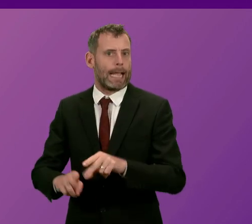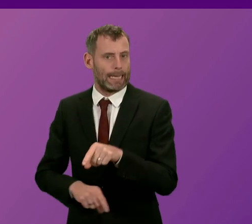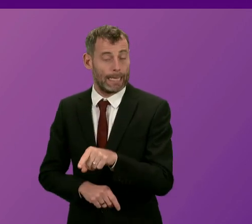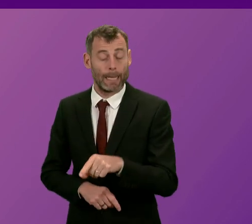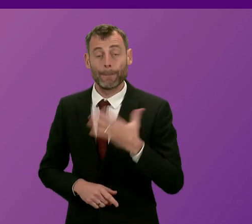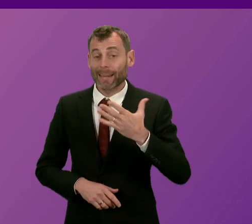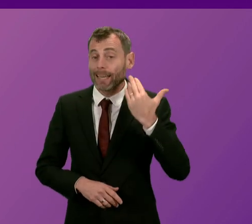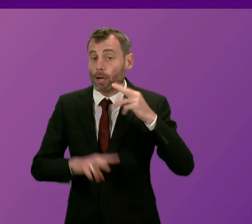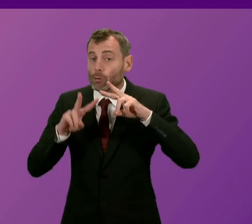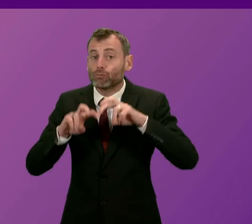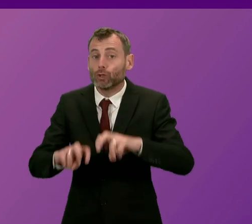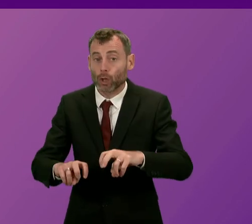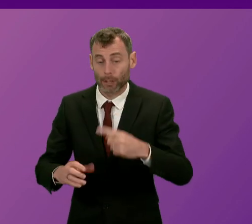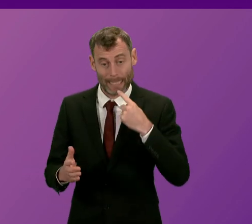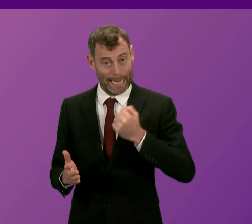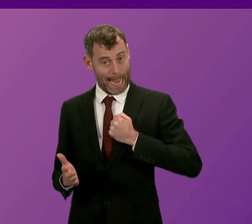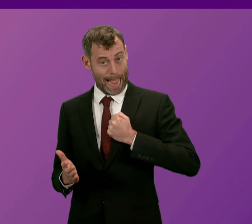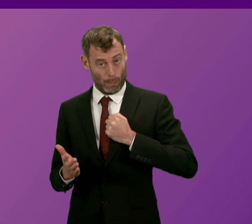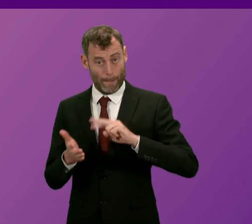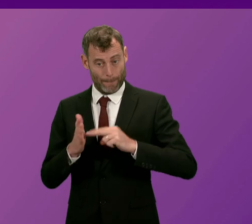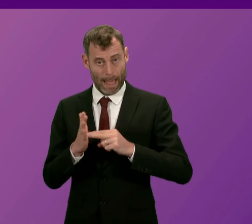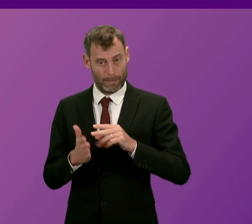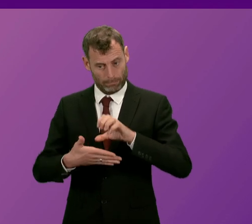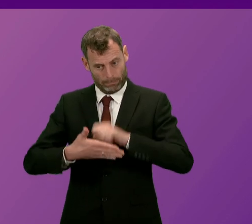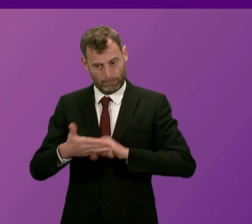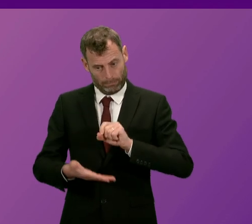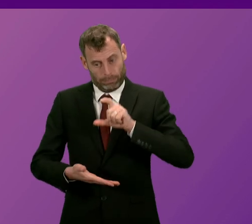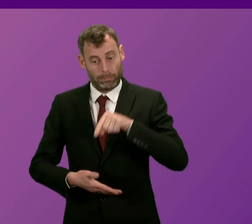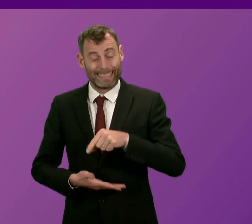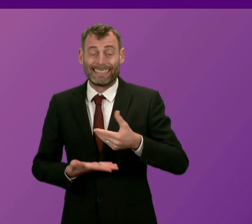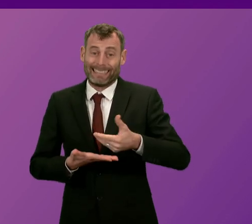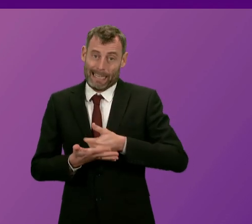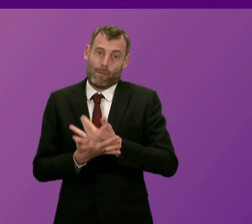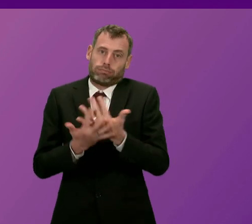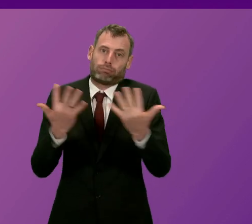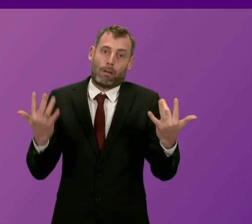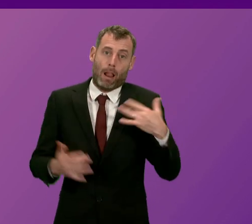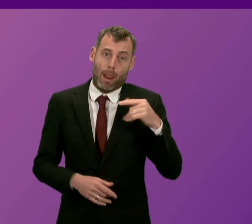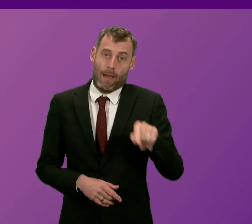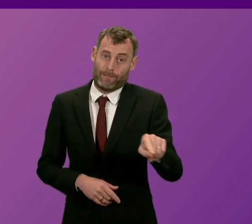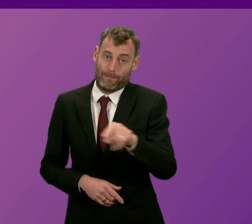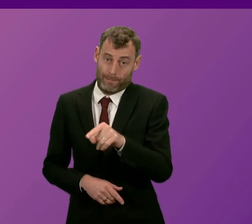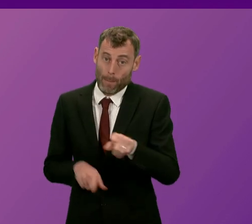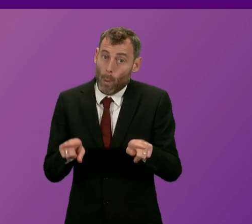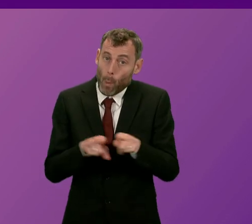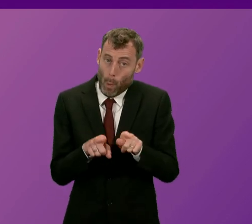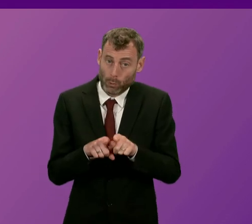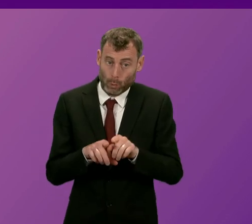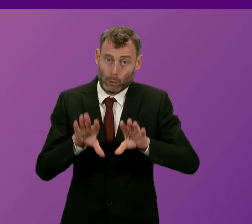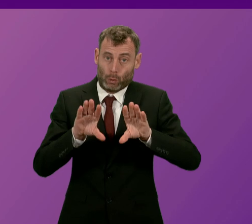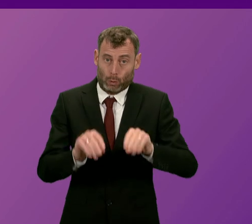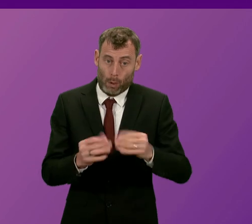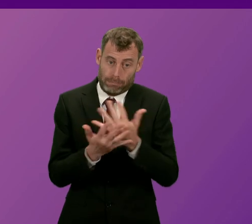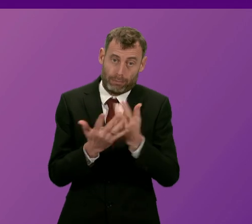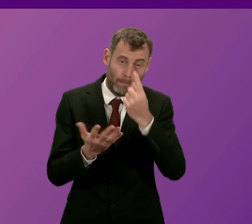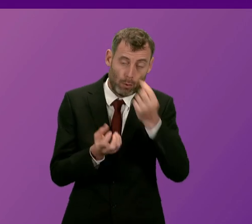our policy saved hundreds of lives and likely averted hundreds of alcohol attributable hospital admissions compared to